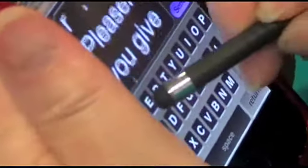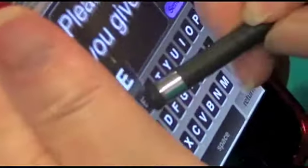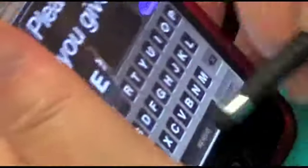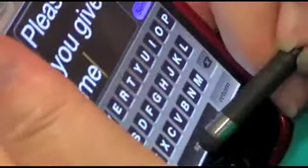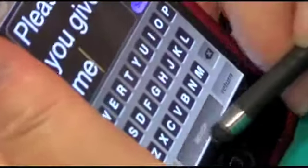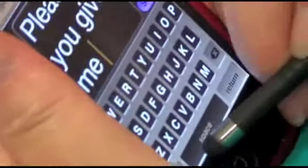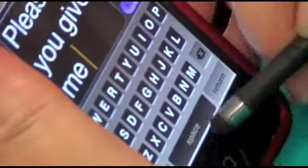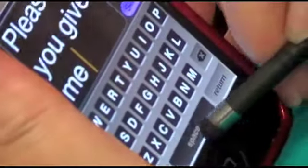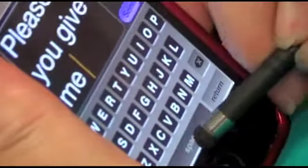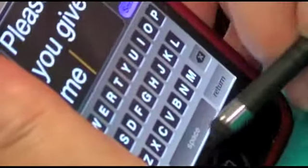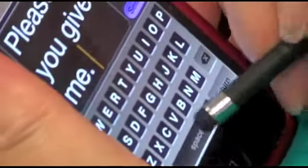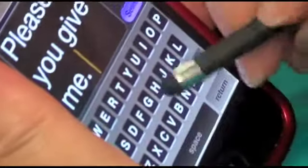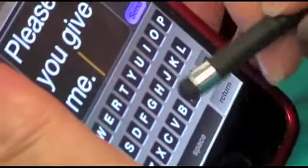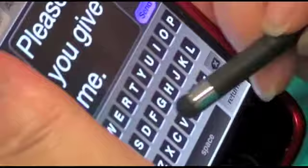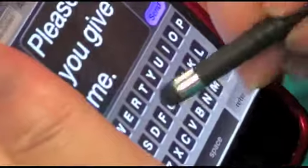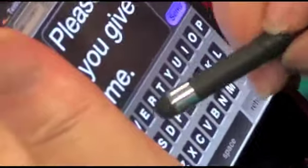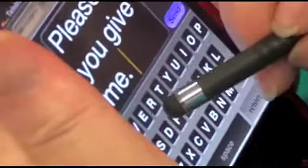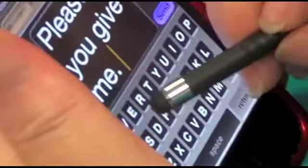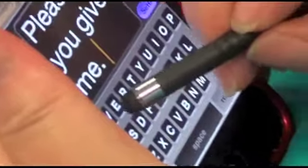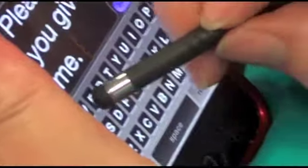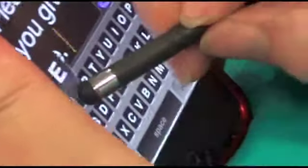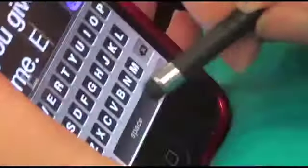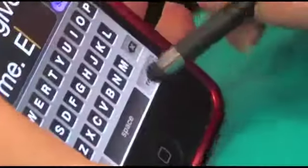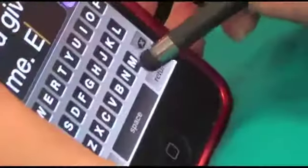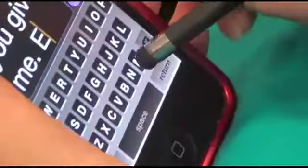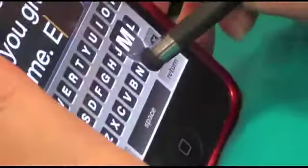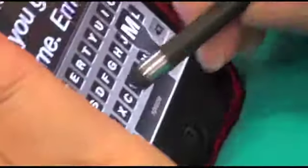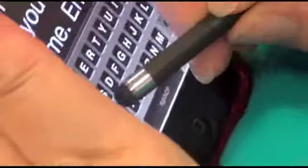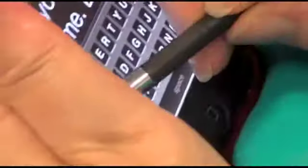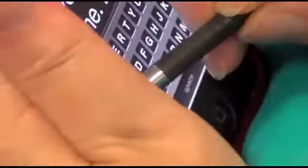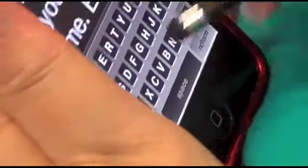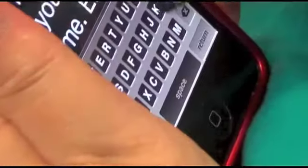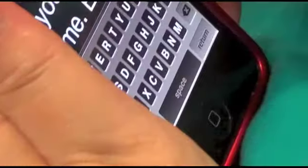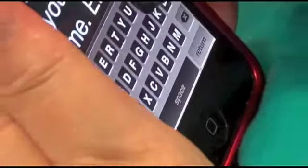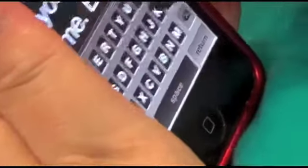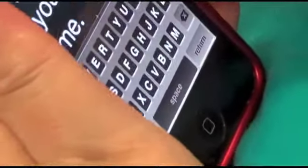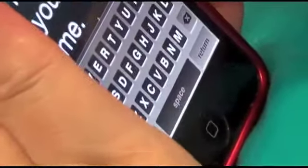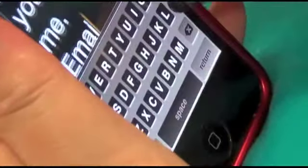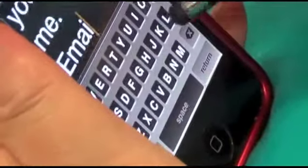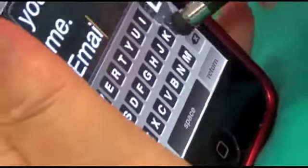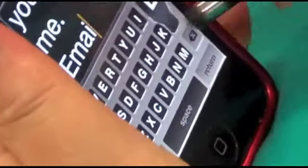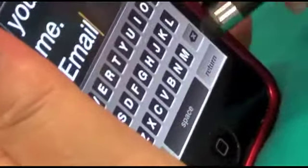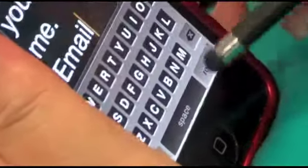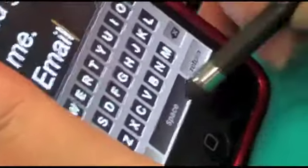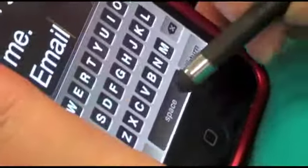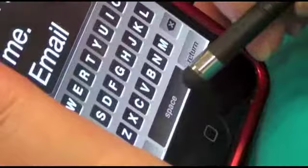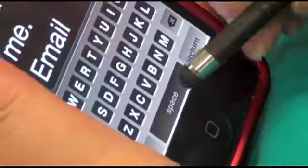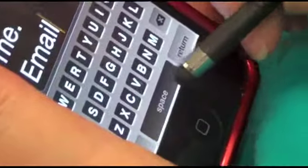her auntie. But then her sister said that she had her auntie's email address. So